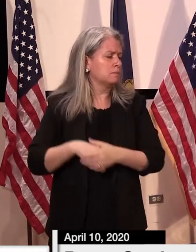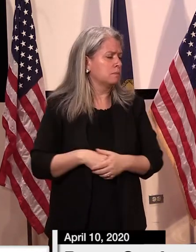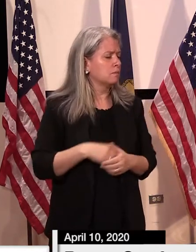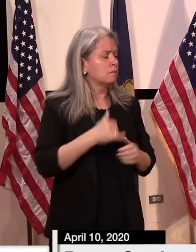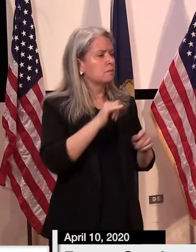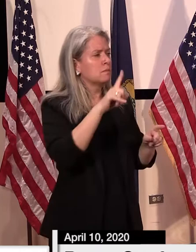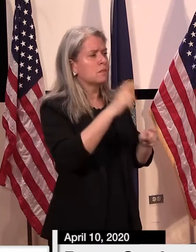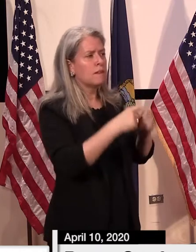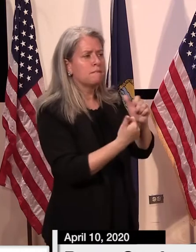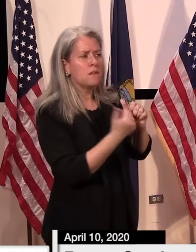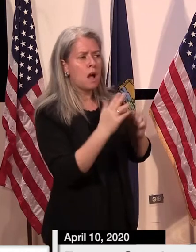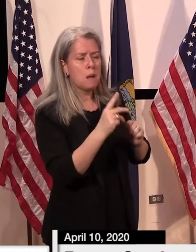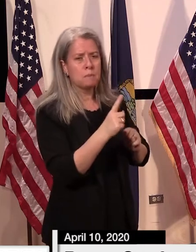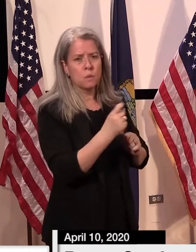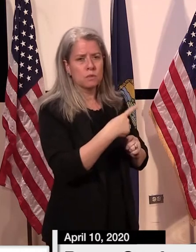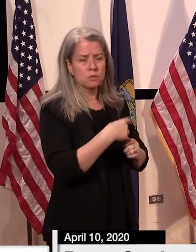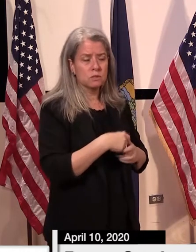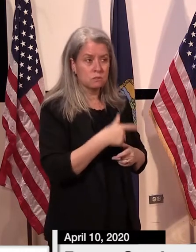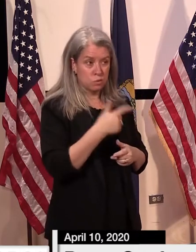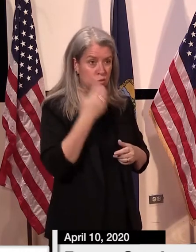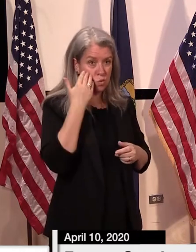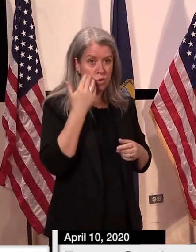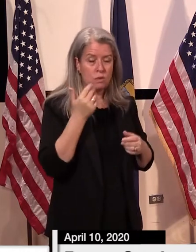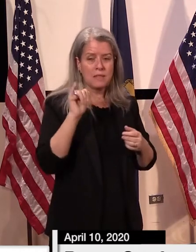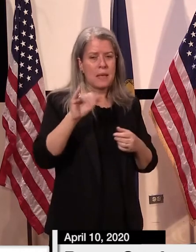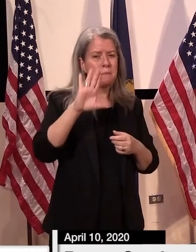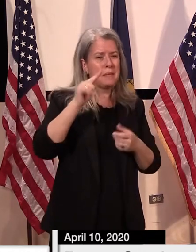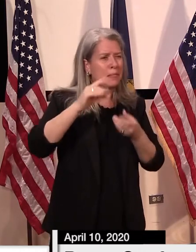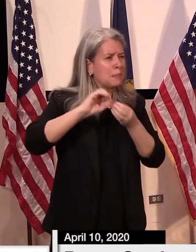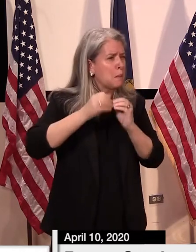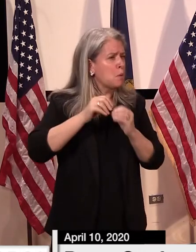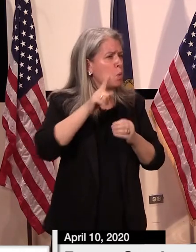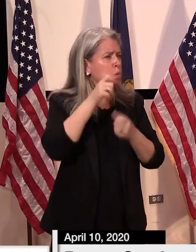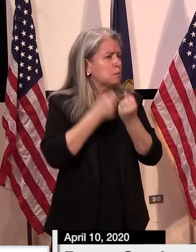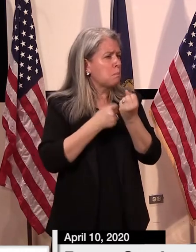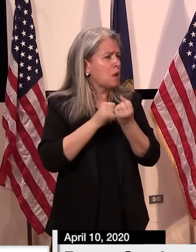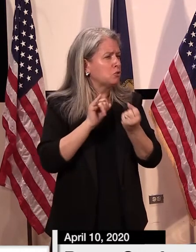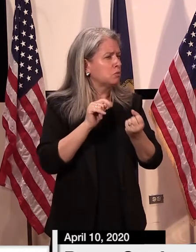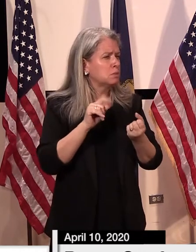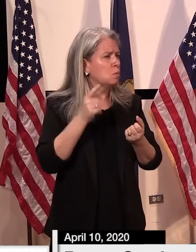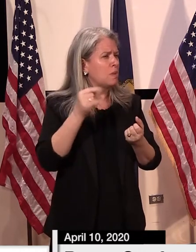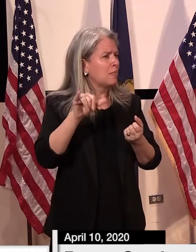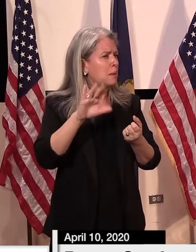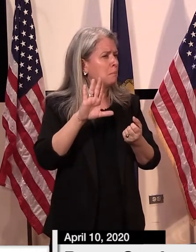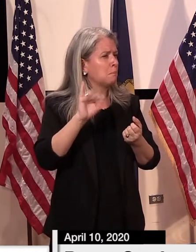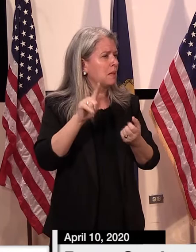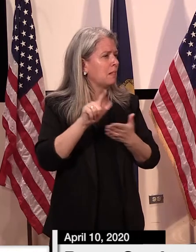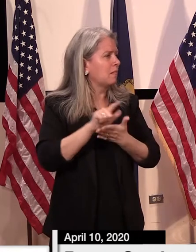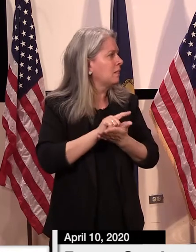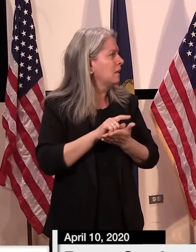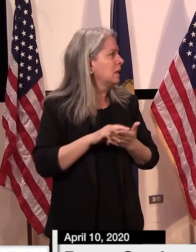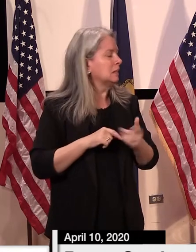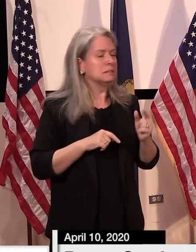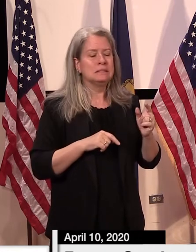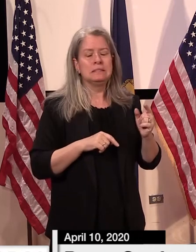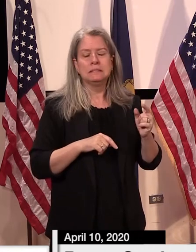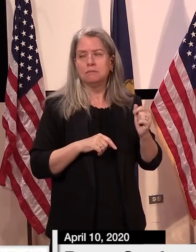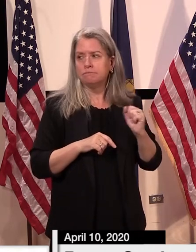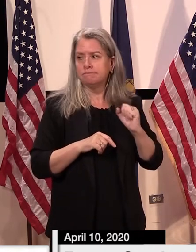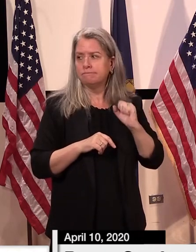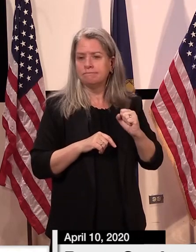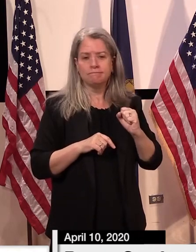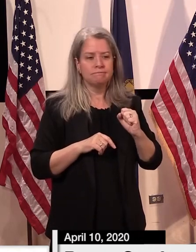And Governor, do you happen to know the number of that bill or who's sponsoring it, if I can look it up? I don't, off the top of my head.